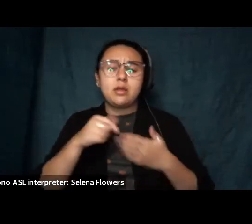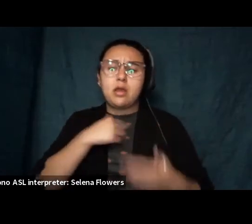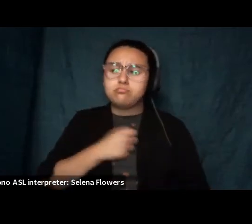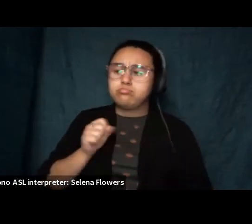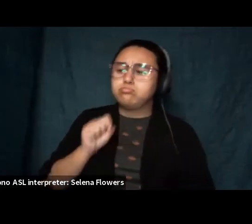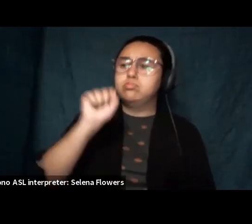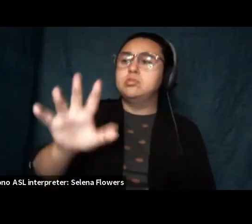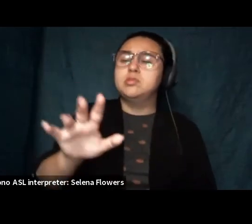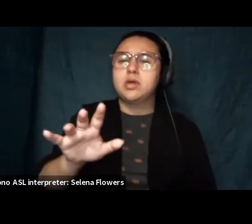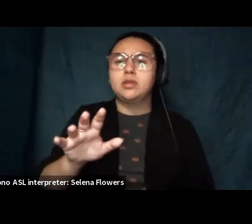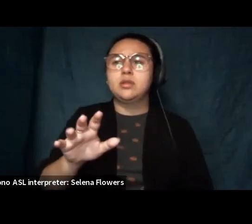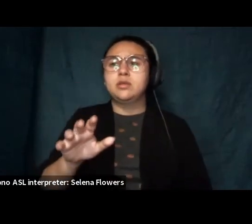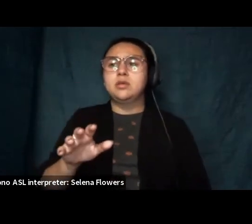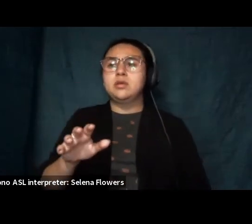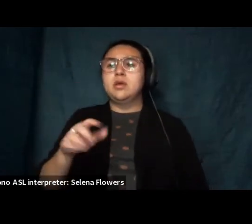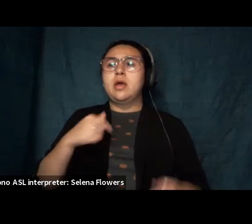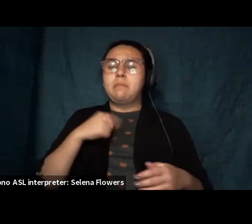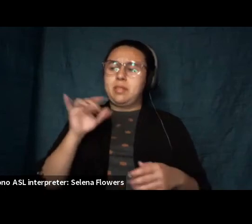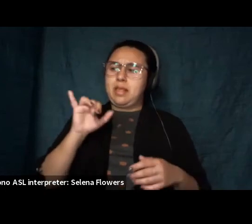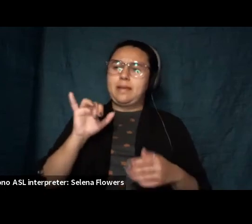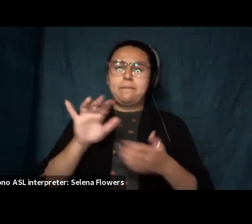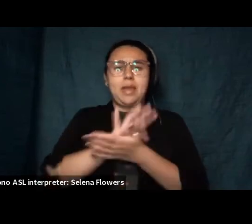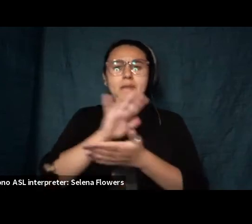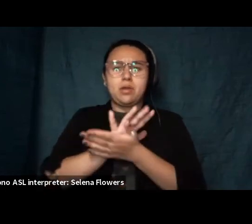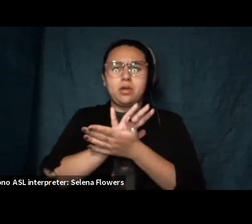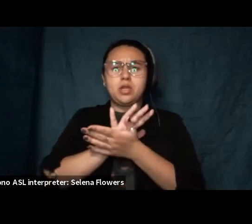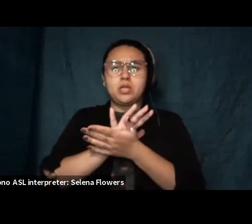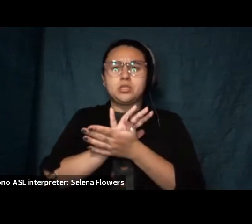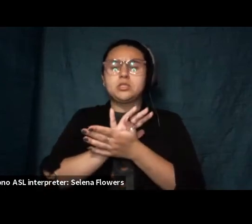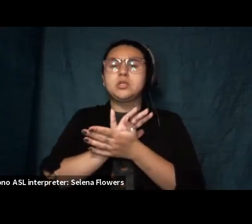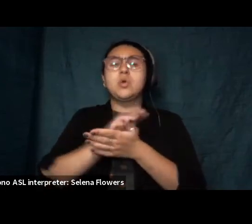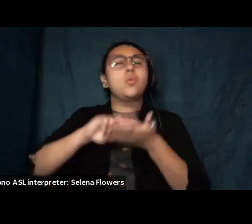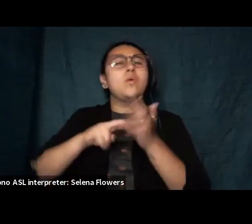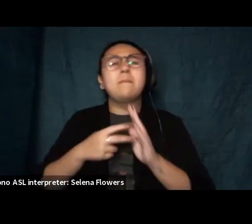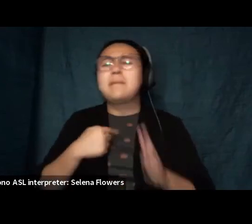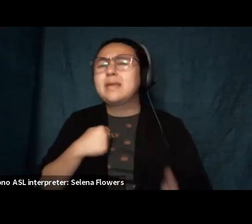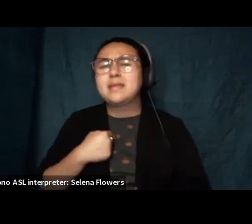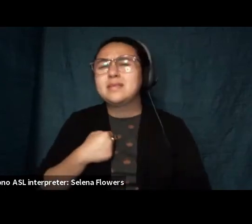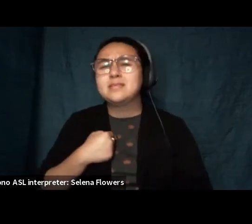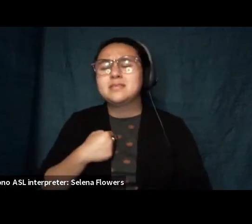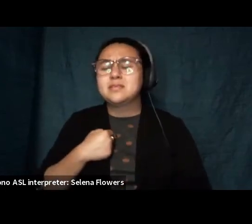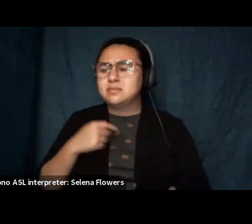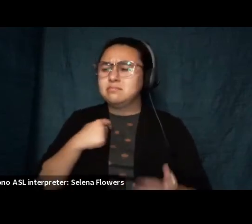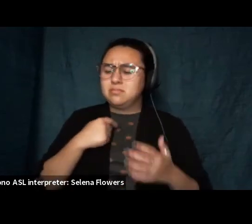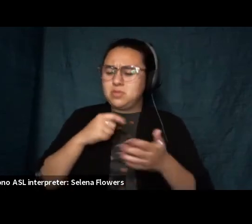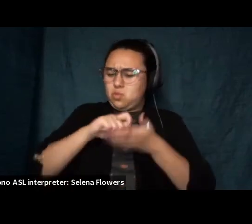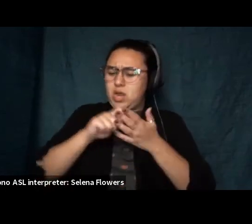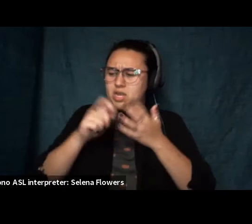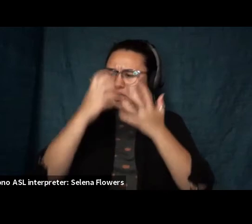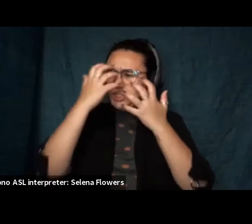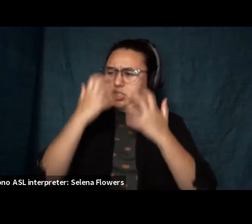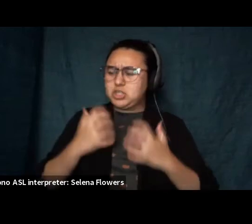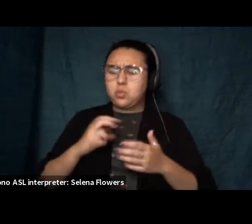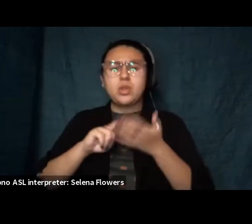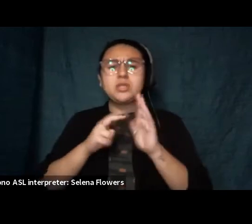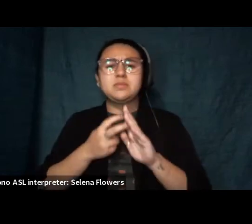writing i'd like to know what it is you meant if i could mean something other than what all lost letters mean a